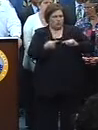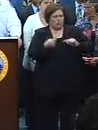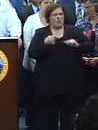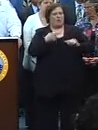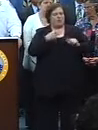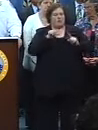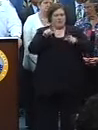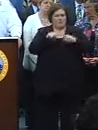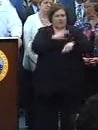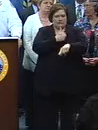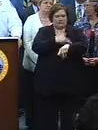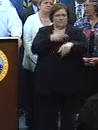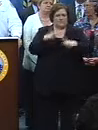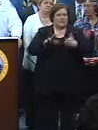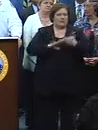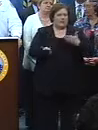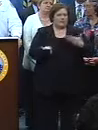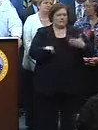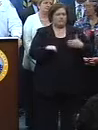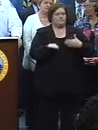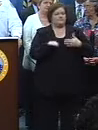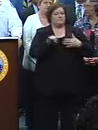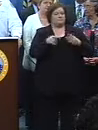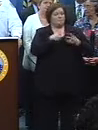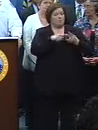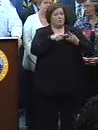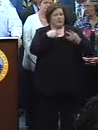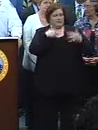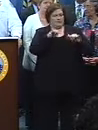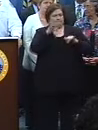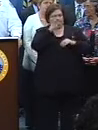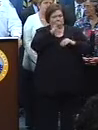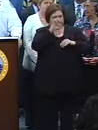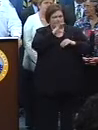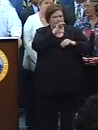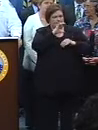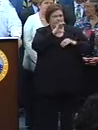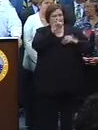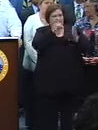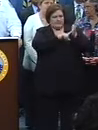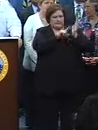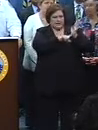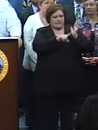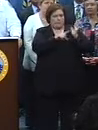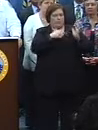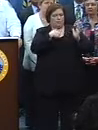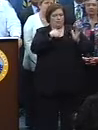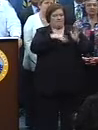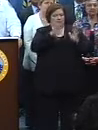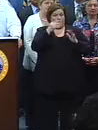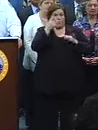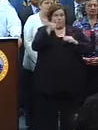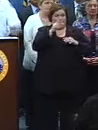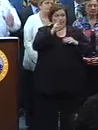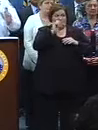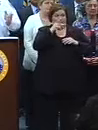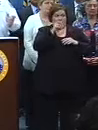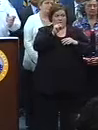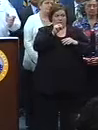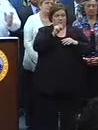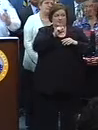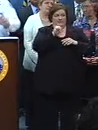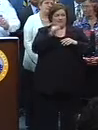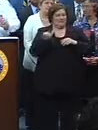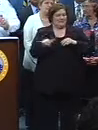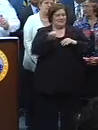were treated and released. On that case, we're still investigating it. The 8th District continues to follow up on it. We did recover one weapon. That weapon is not the same